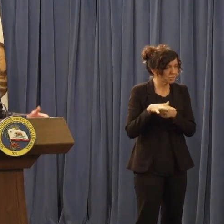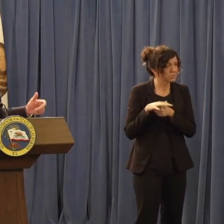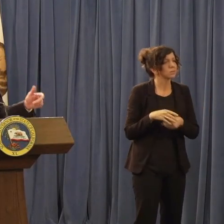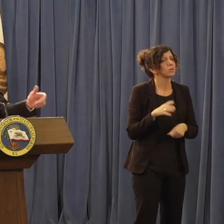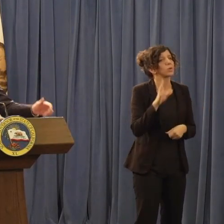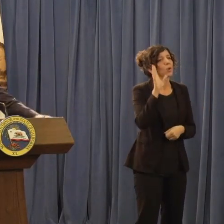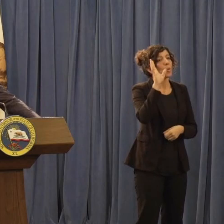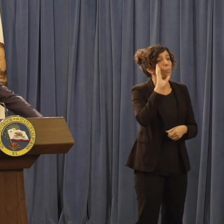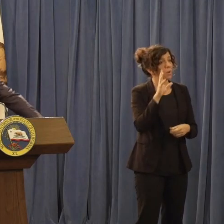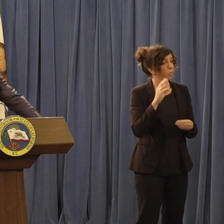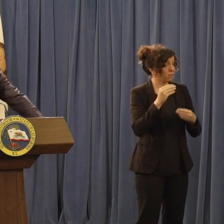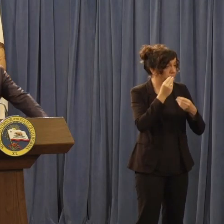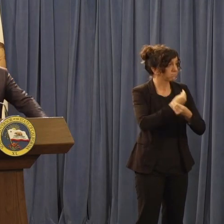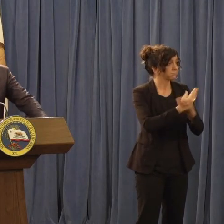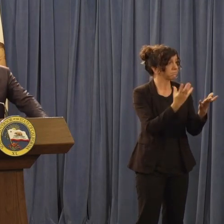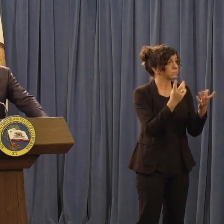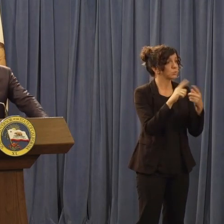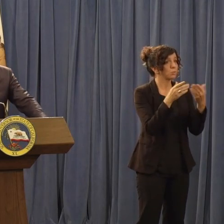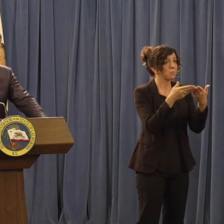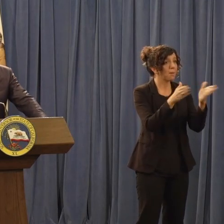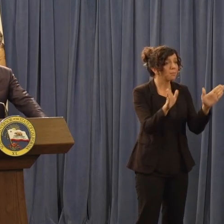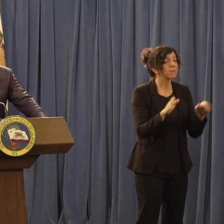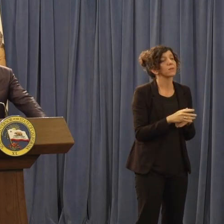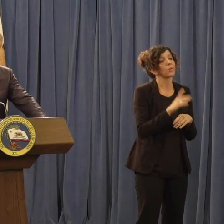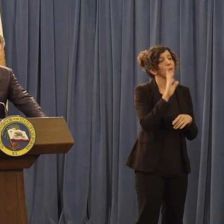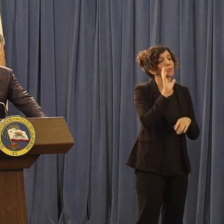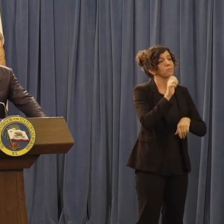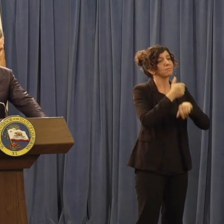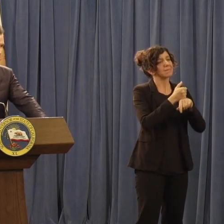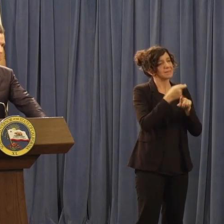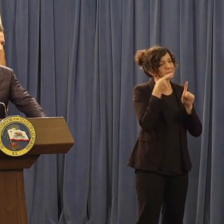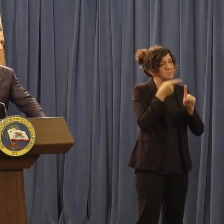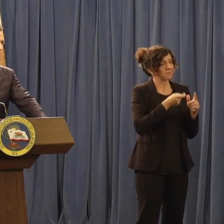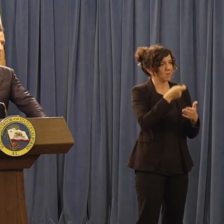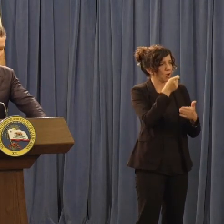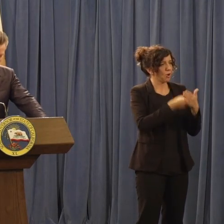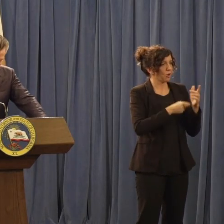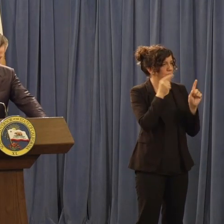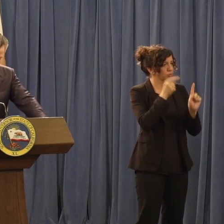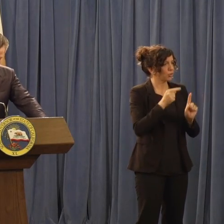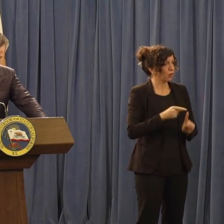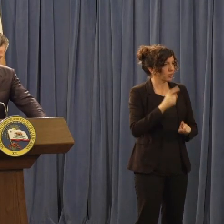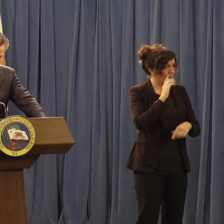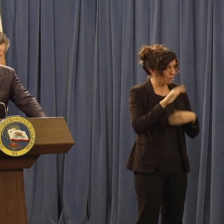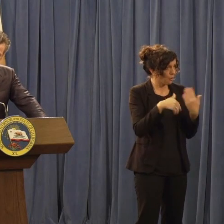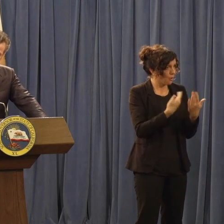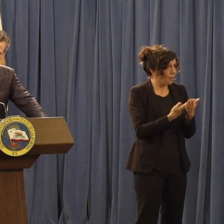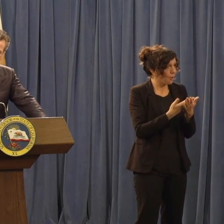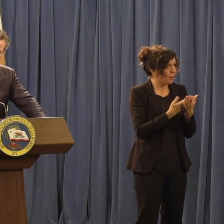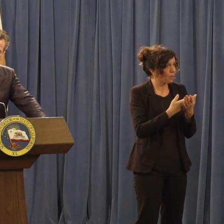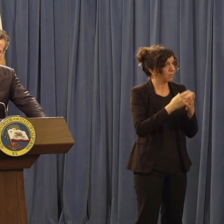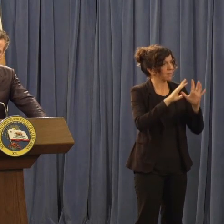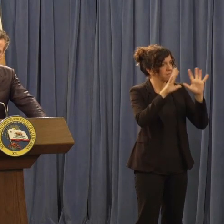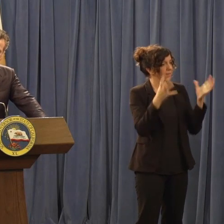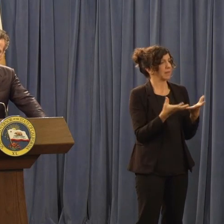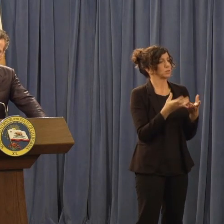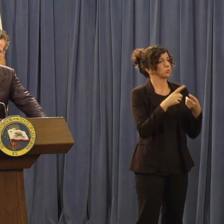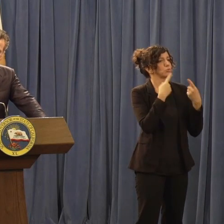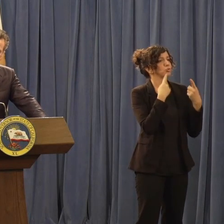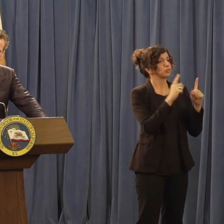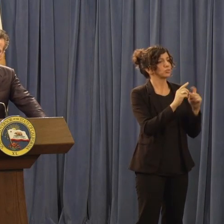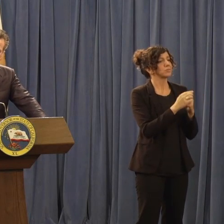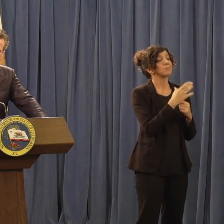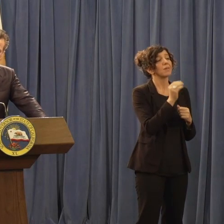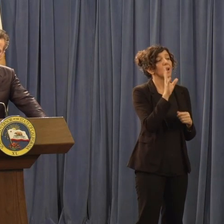We're going to create specific cost targets for all sectors to achieve. And we are going to